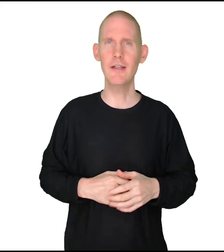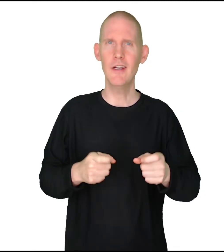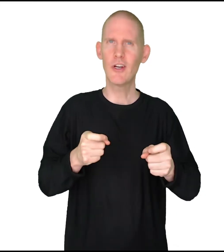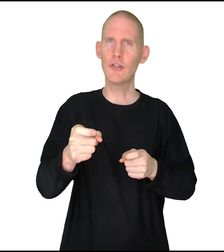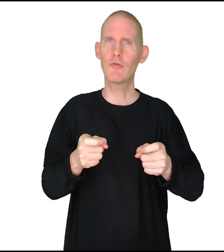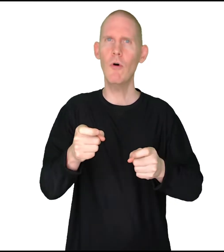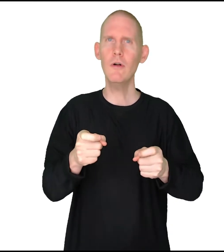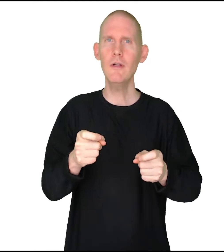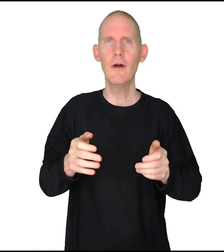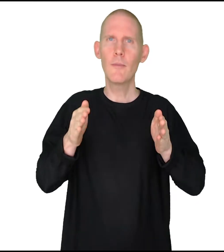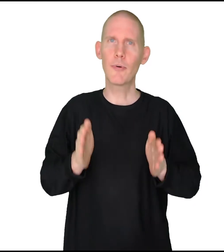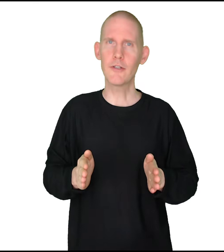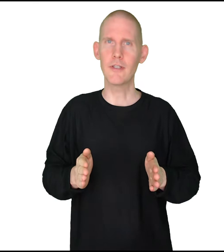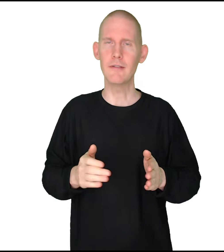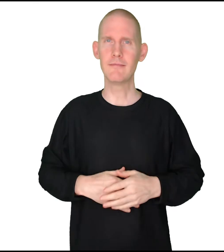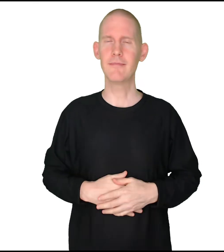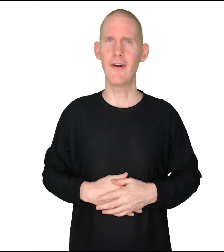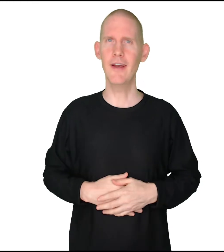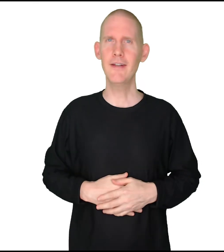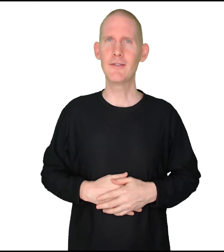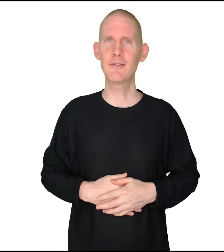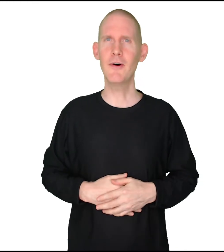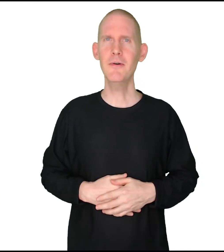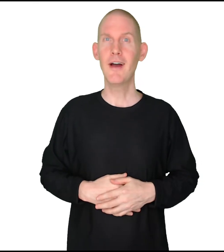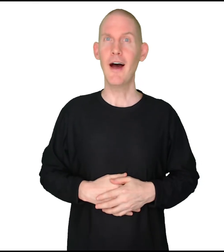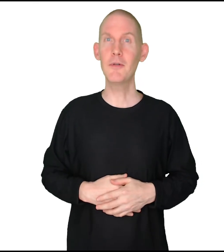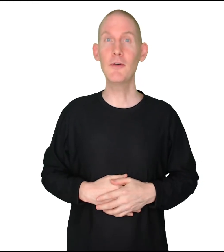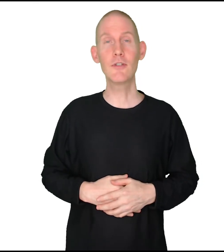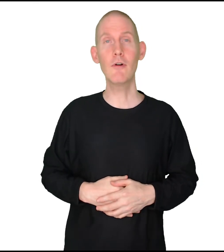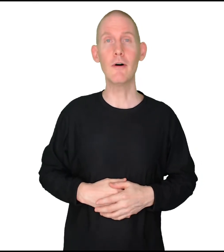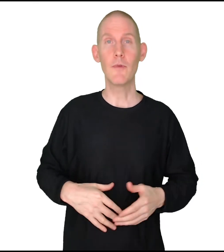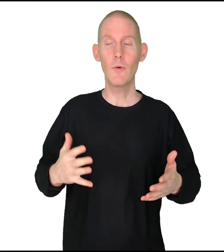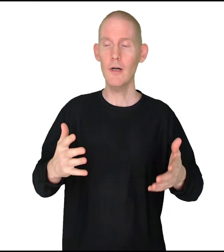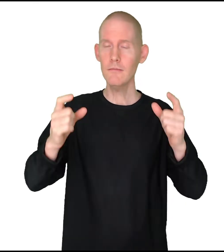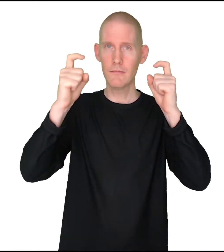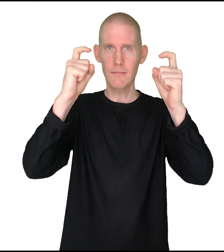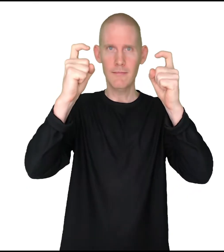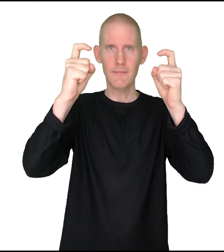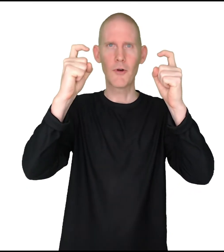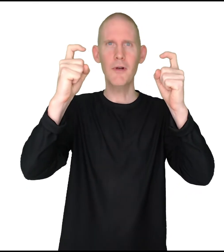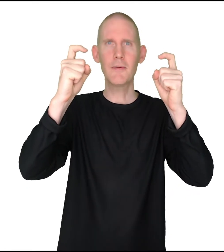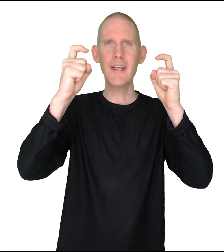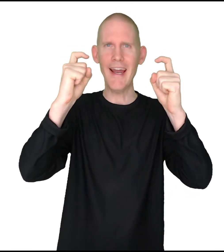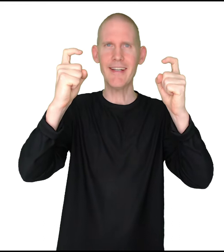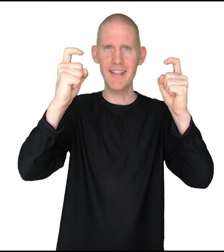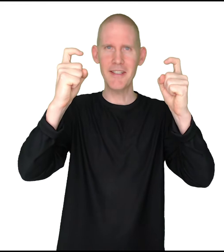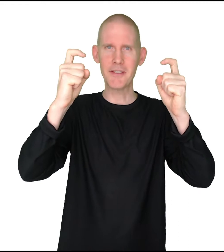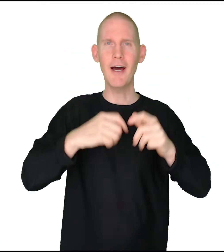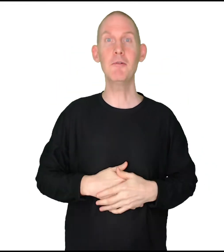control person, all right? So, how do we do control? Well, we're going to make X's. How do we